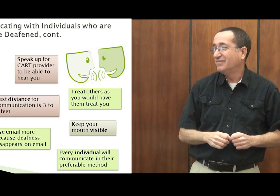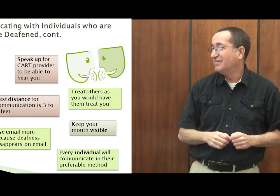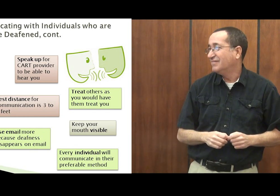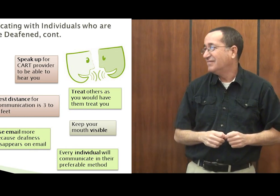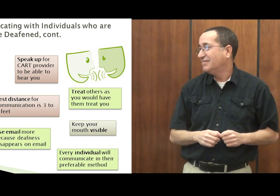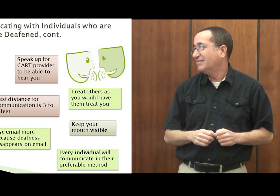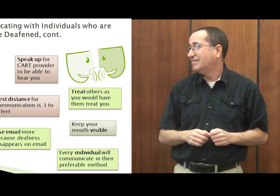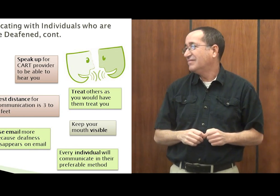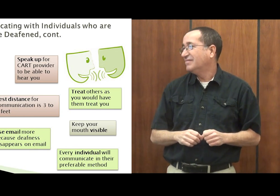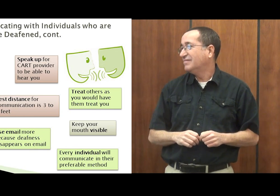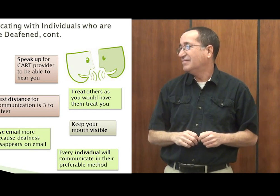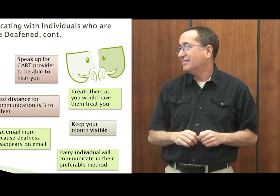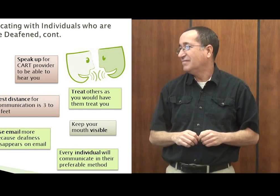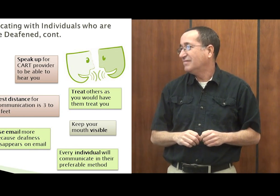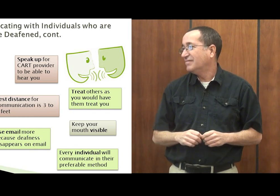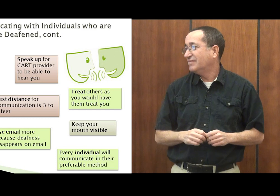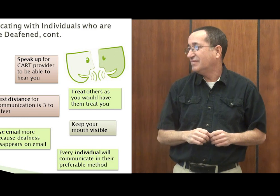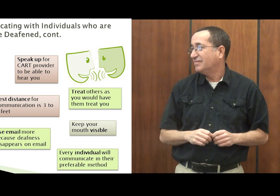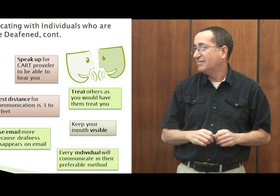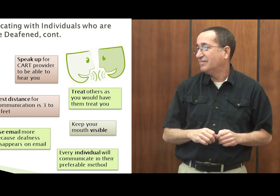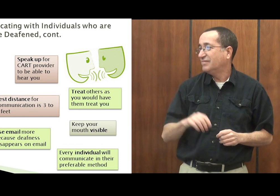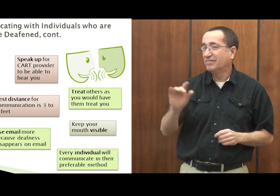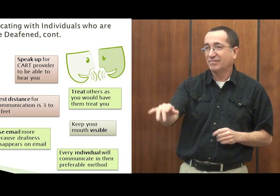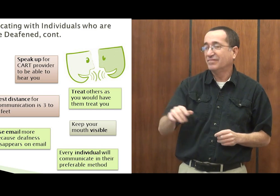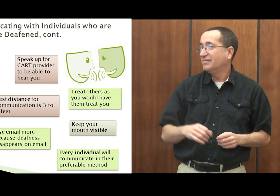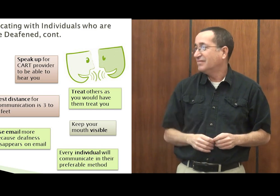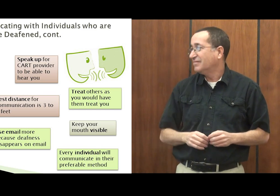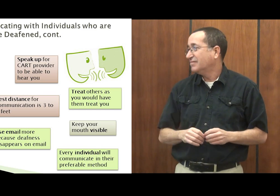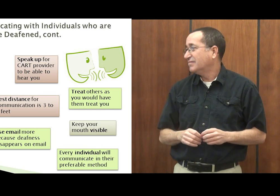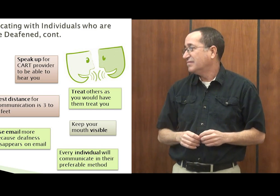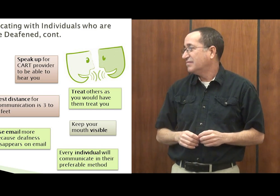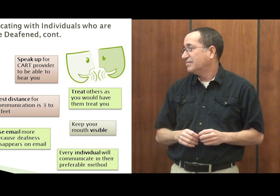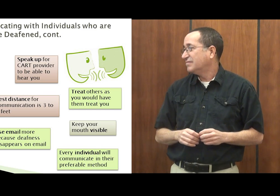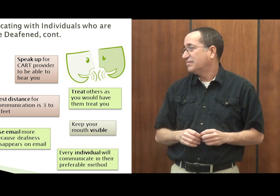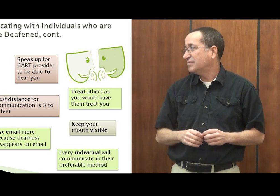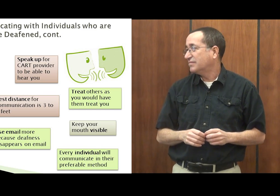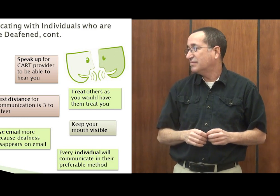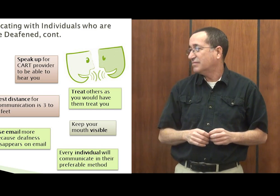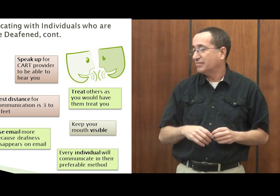technology that has saved us and brought us into the hearing society as an equal.